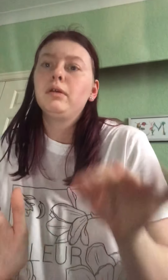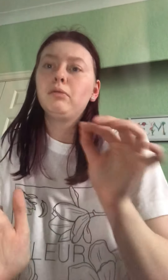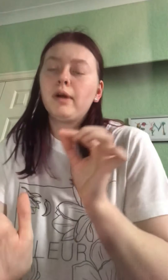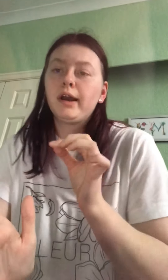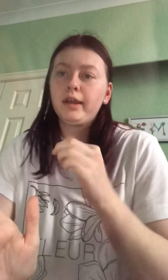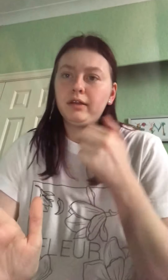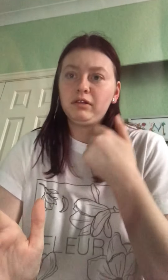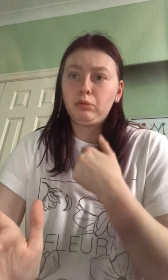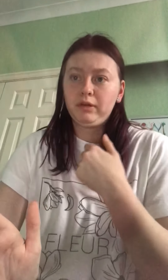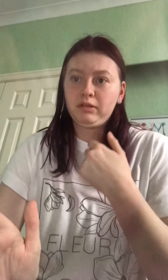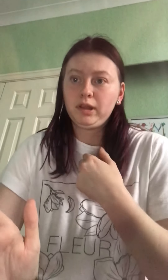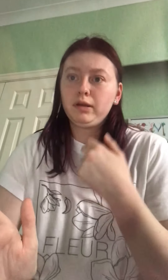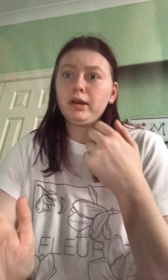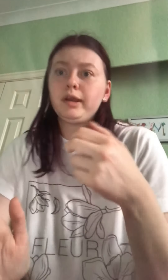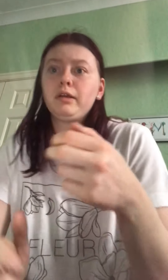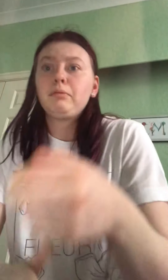while he's twisting it.